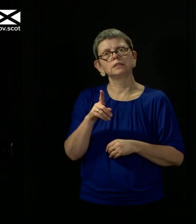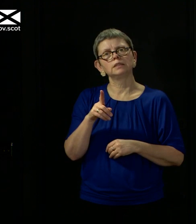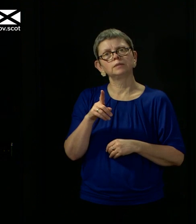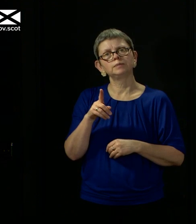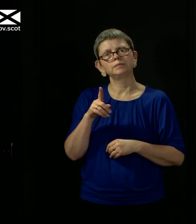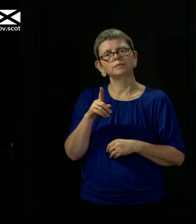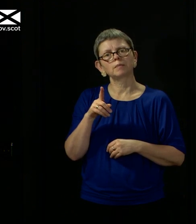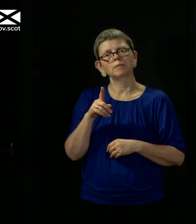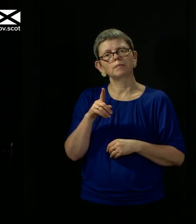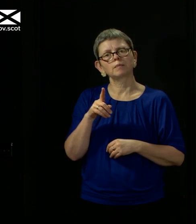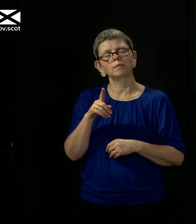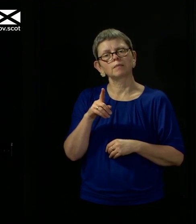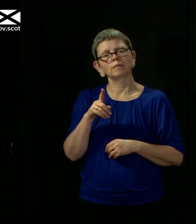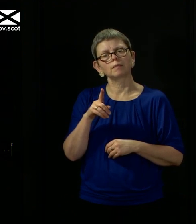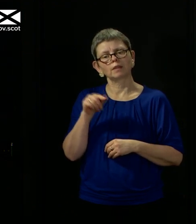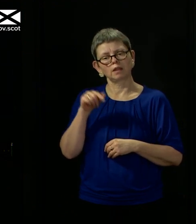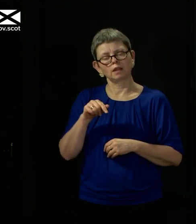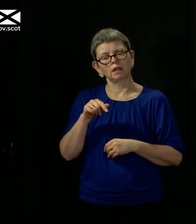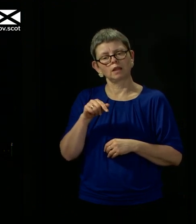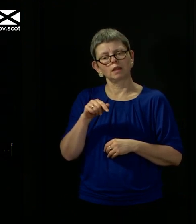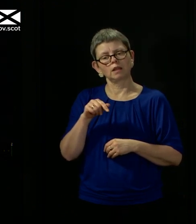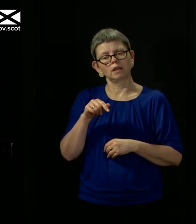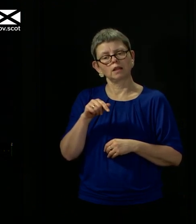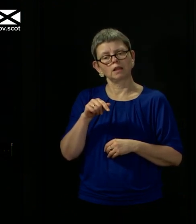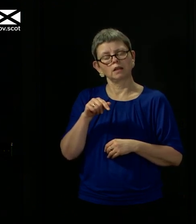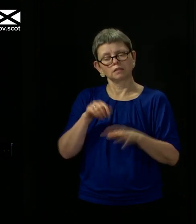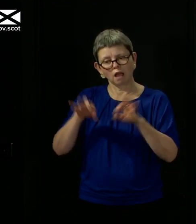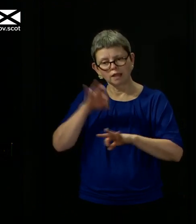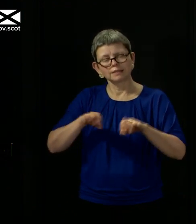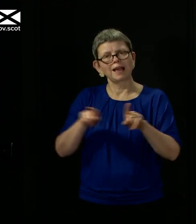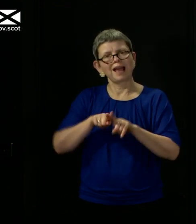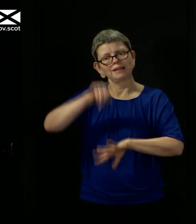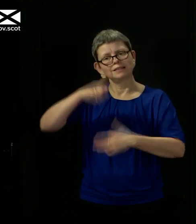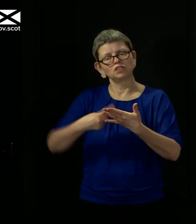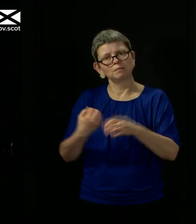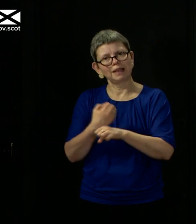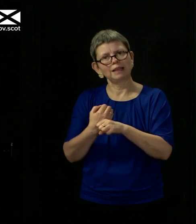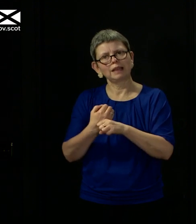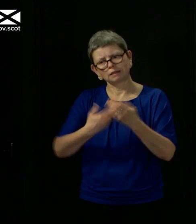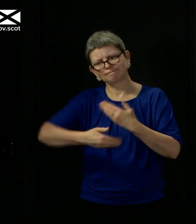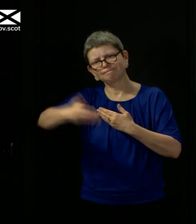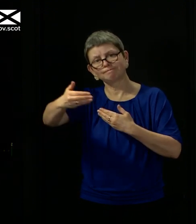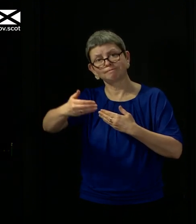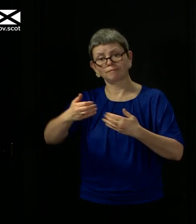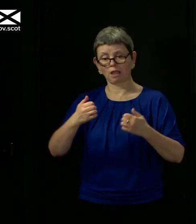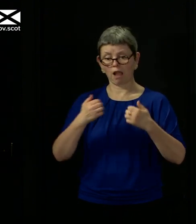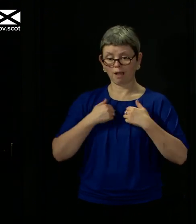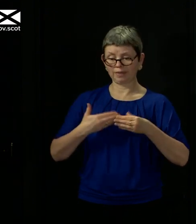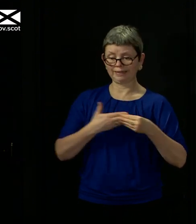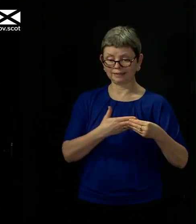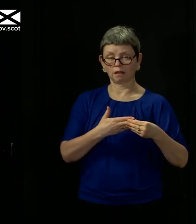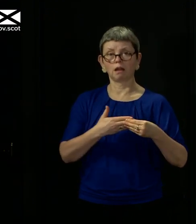between science and decision-making on the part of leaders. As a leader, it's my job to make the decisions and be